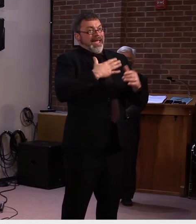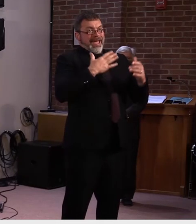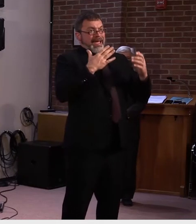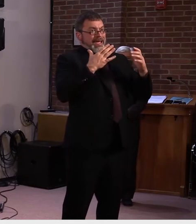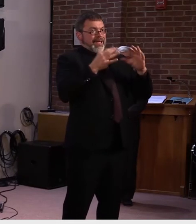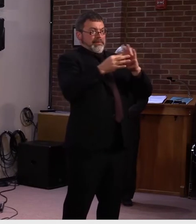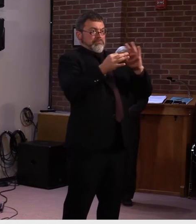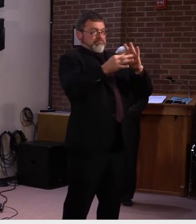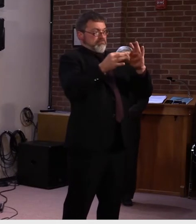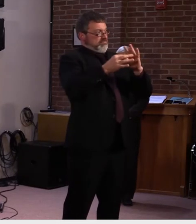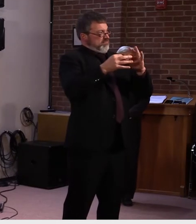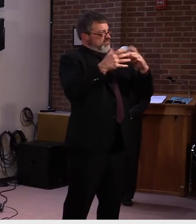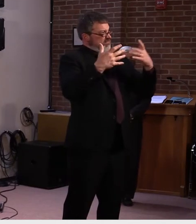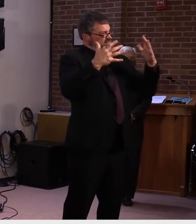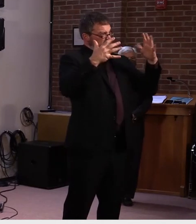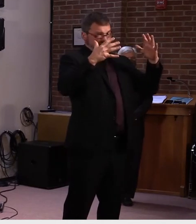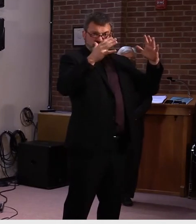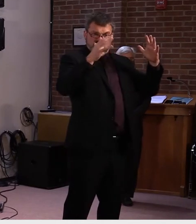Mike Bielowski.